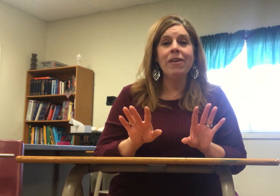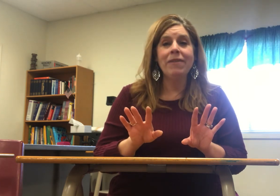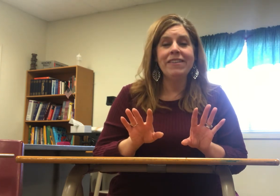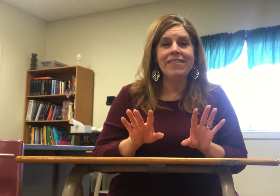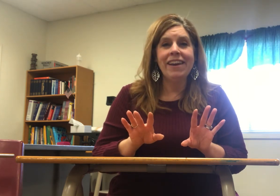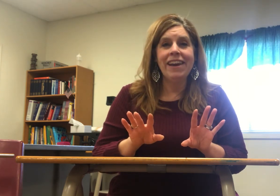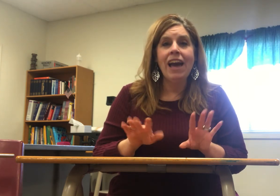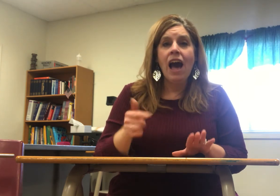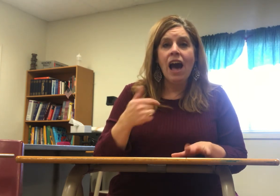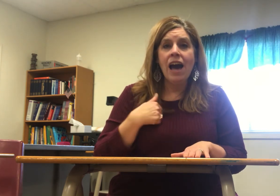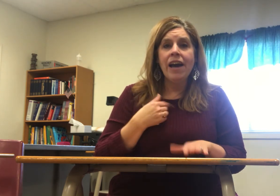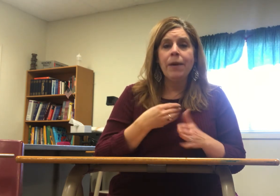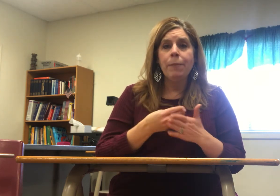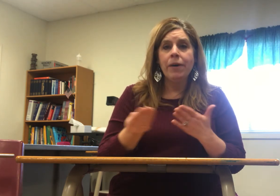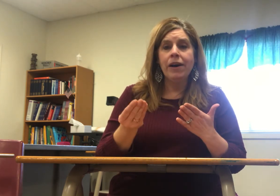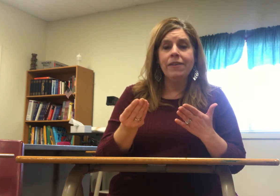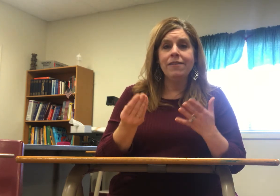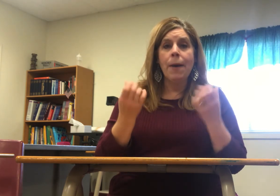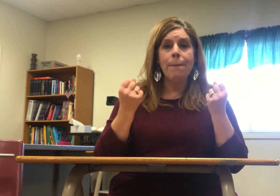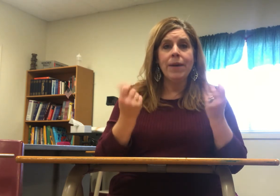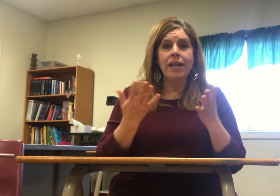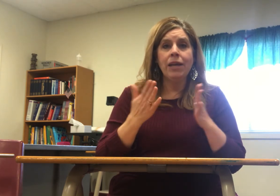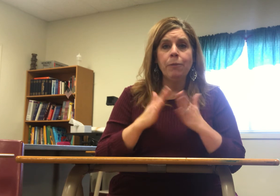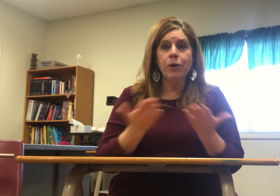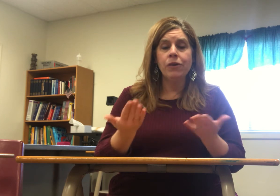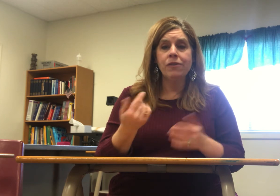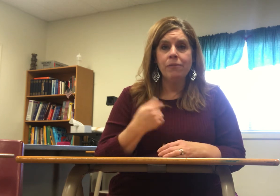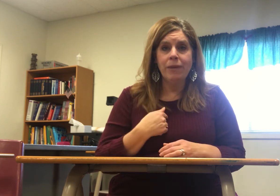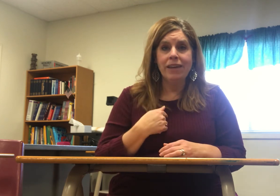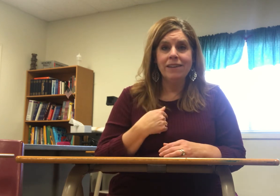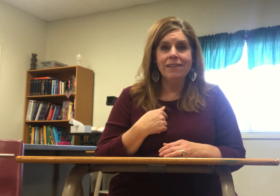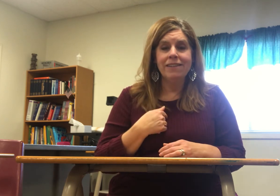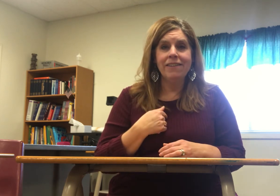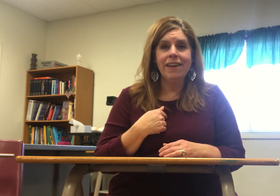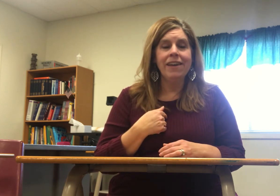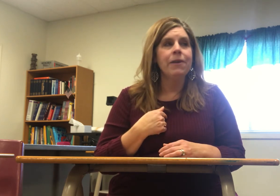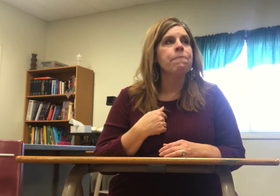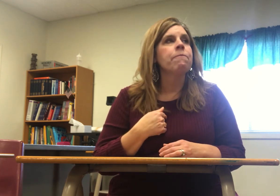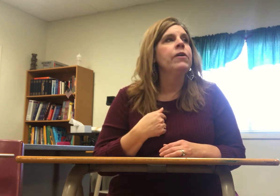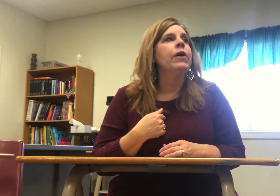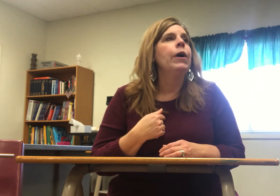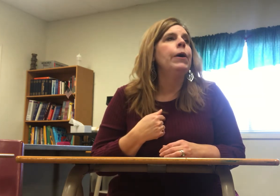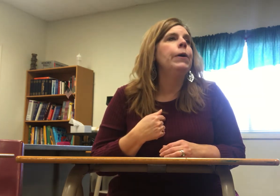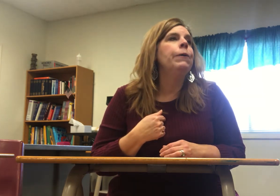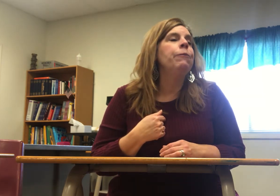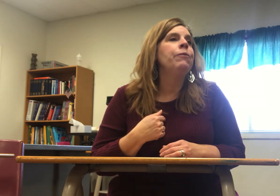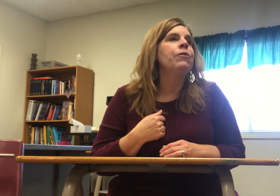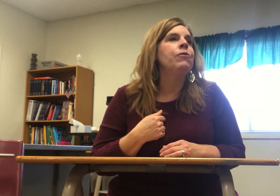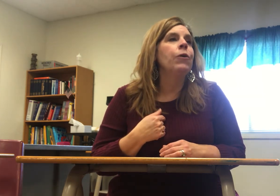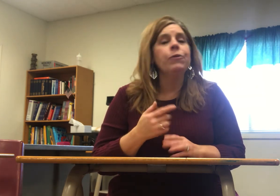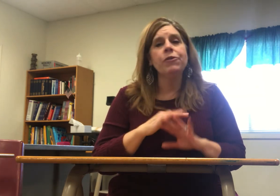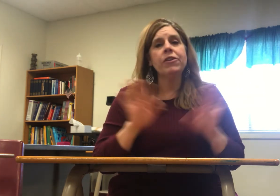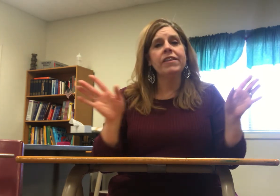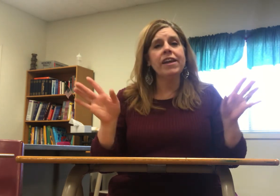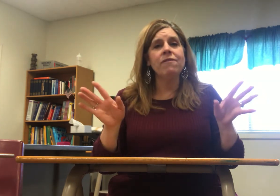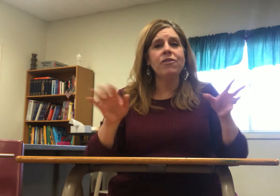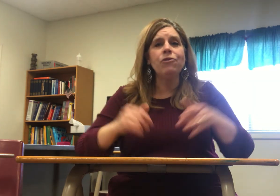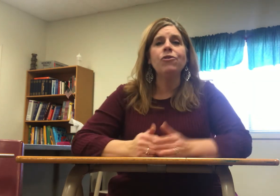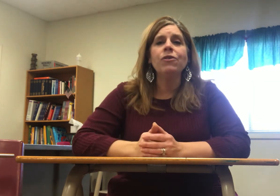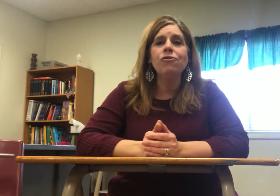might say I bought many books me okay so don't let that confuse you I just